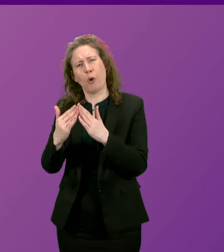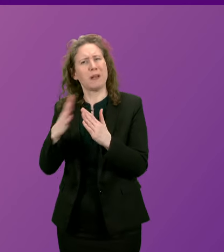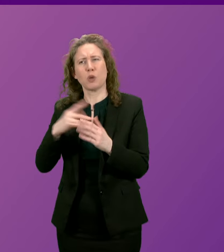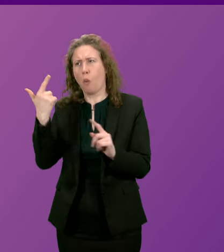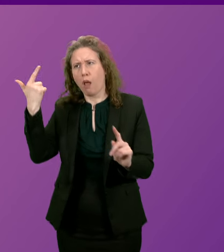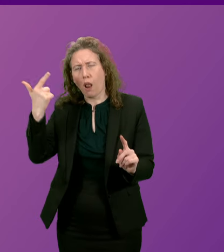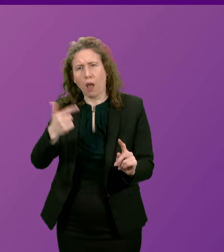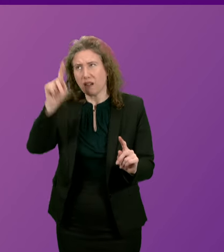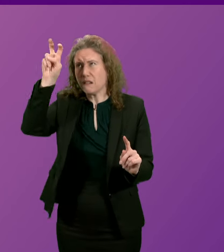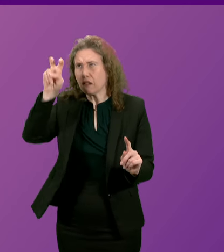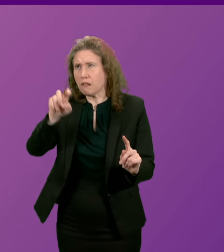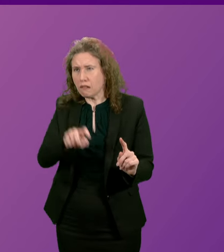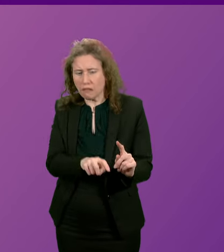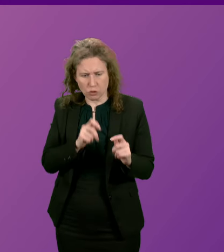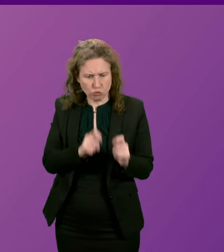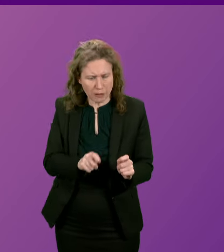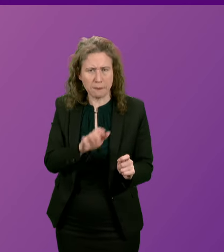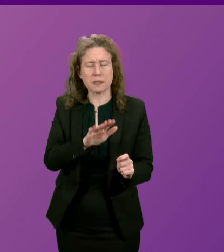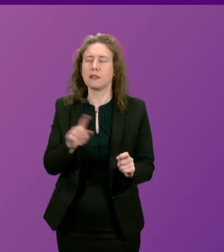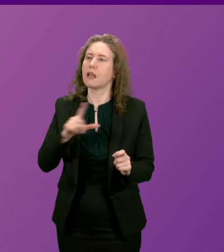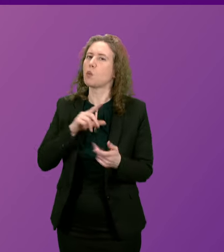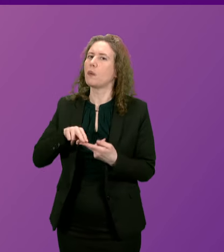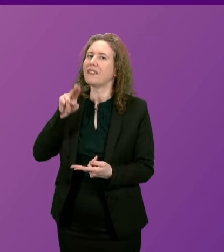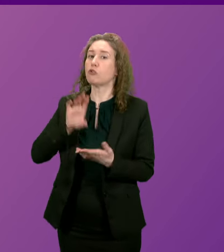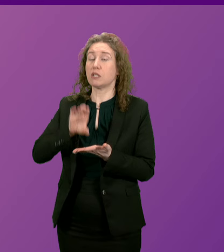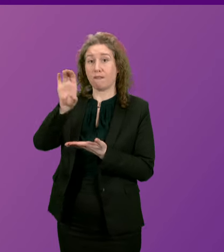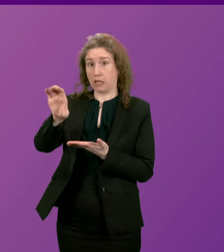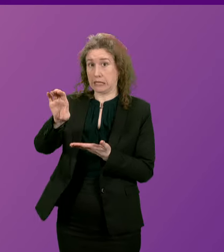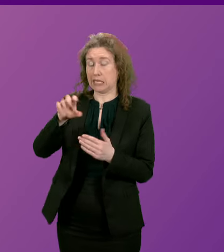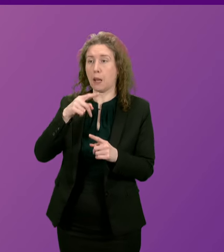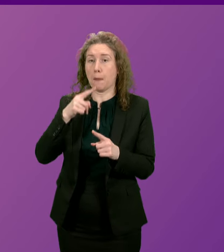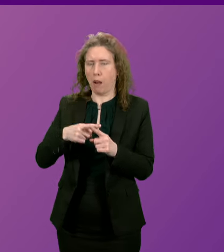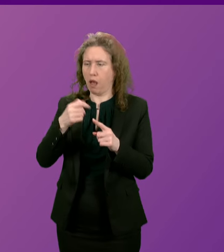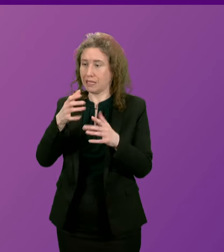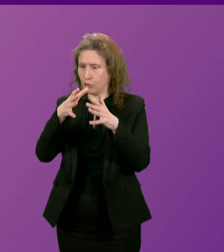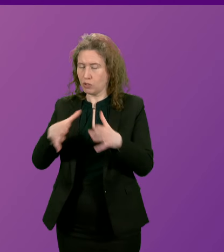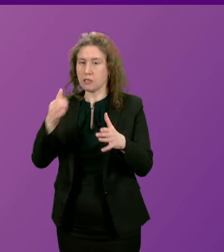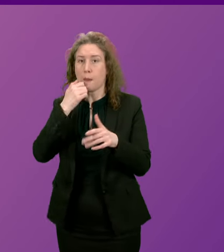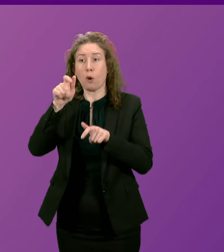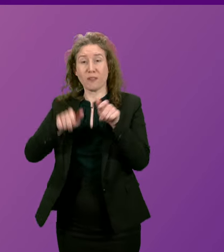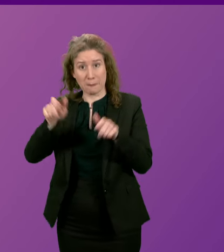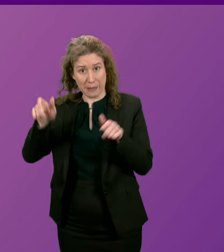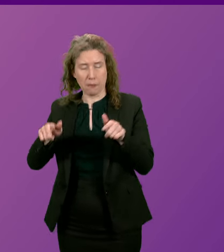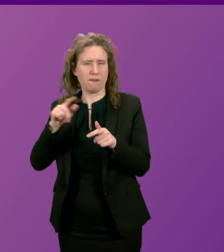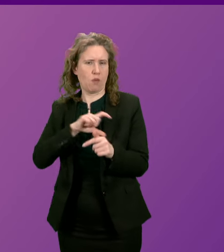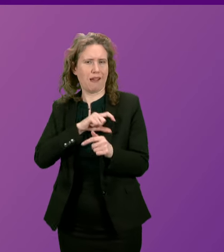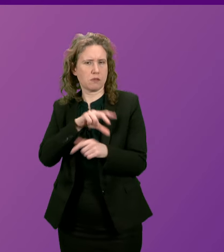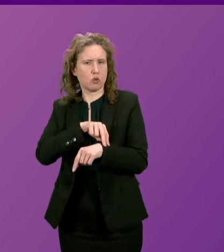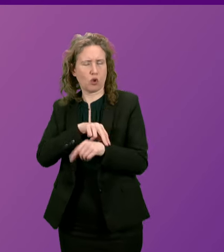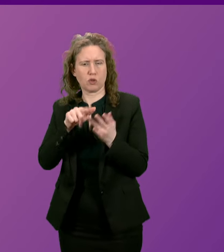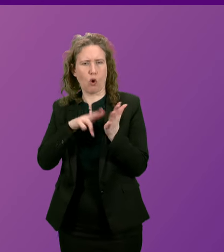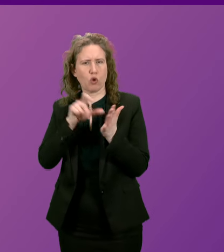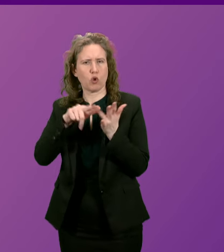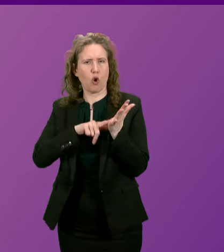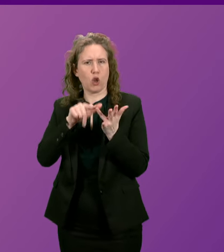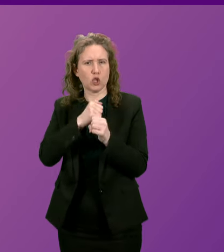possibly can be and that's why we've increased our funding and indeed head count in relation to oncologists and consultants over the years but